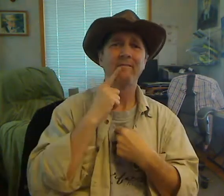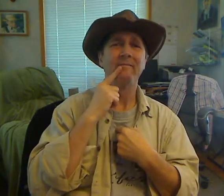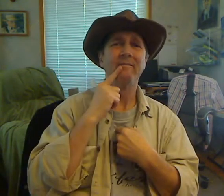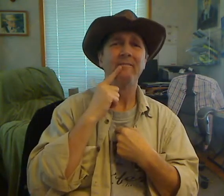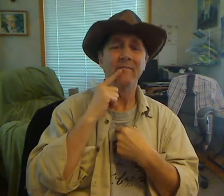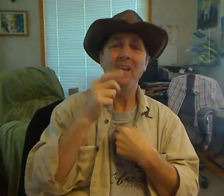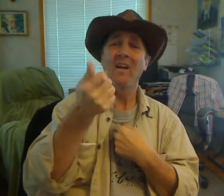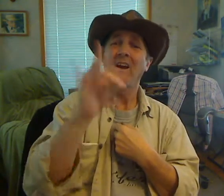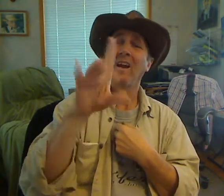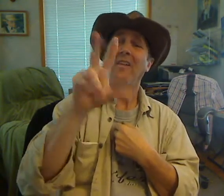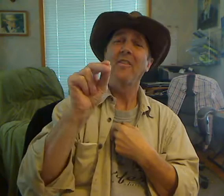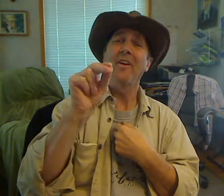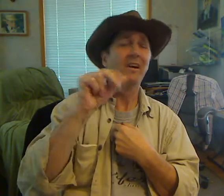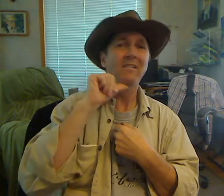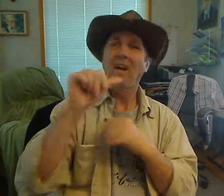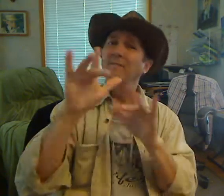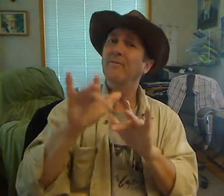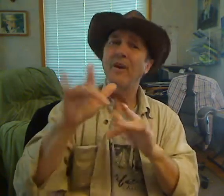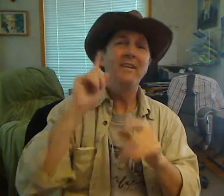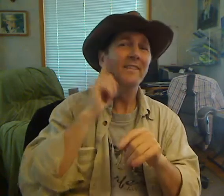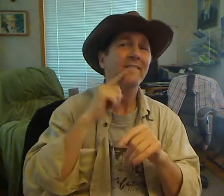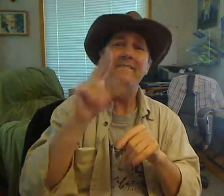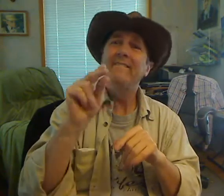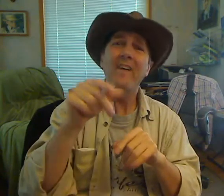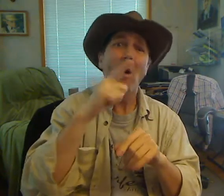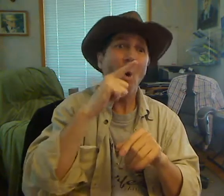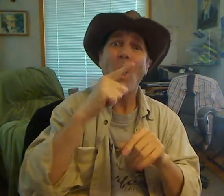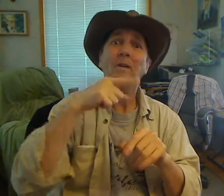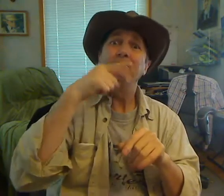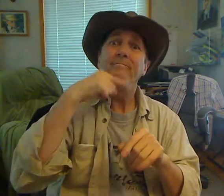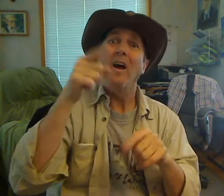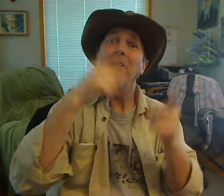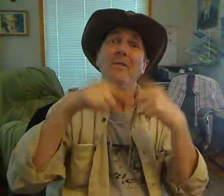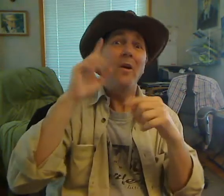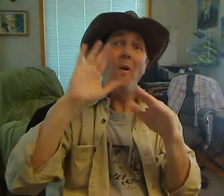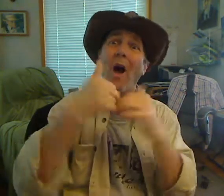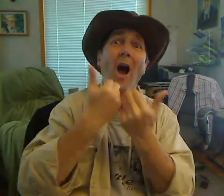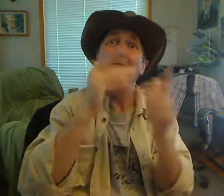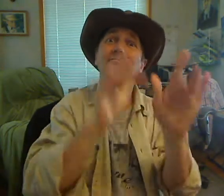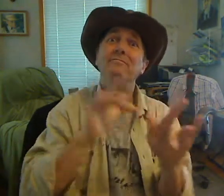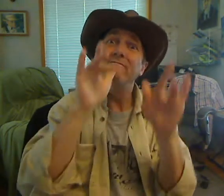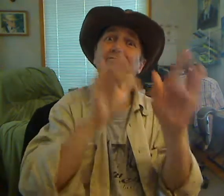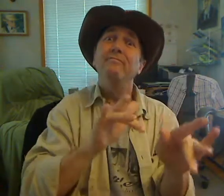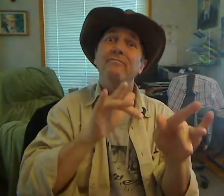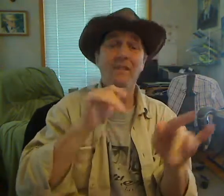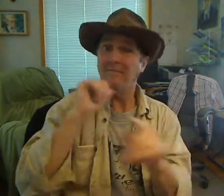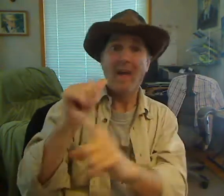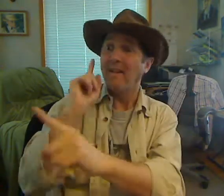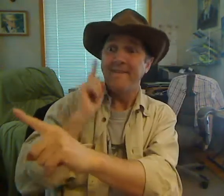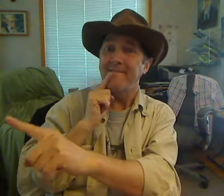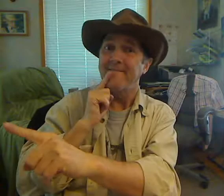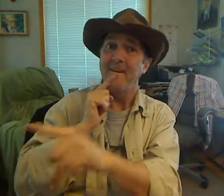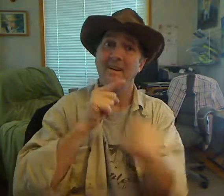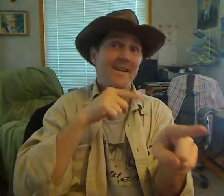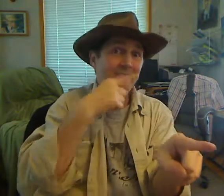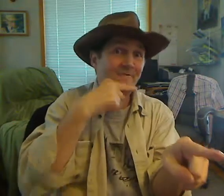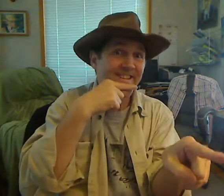the indictment and hope to present this case as efficient as possible, but I'm not position today to measure it